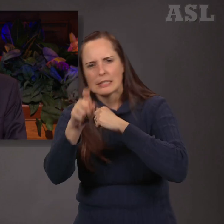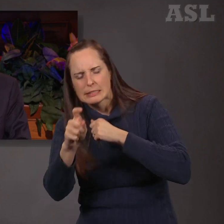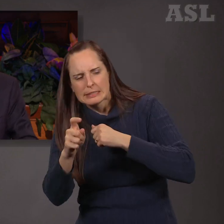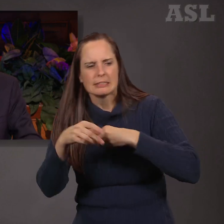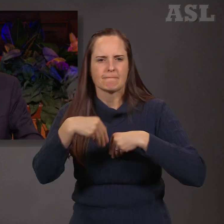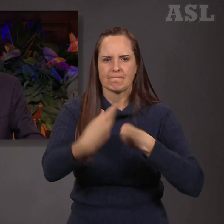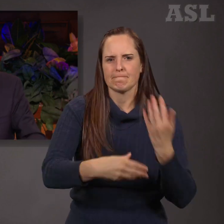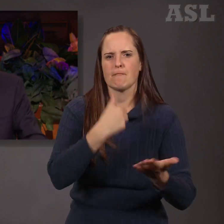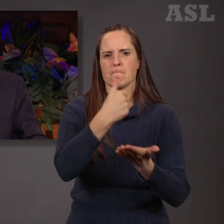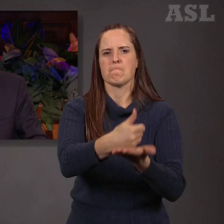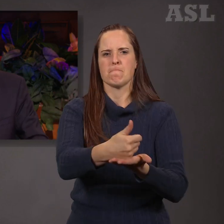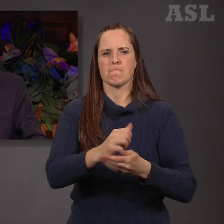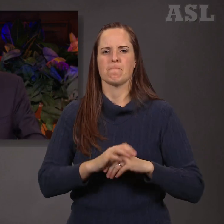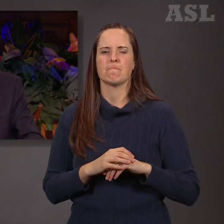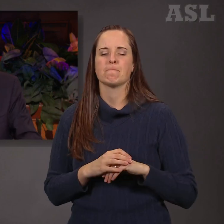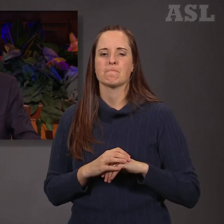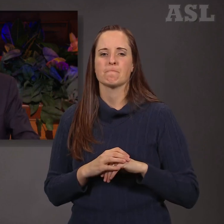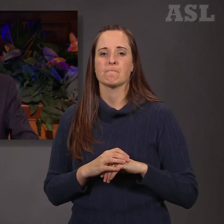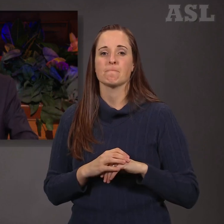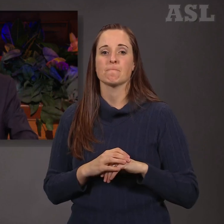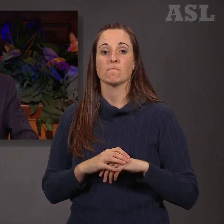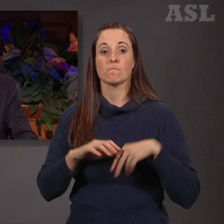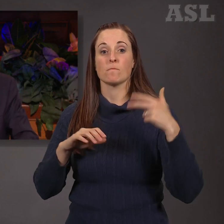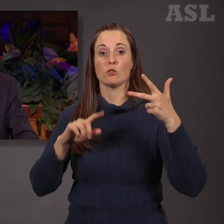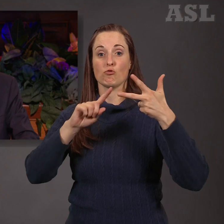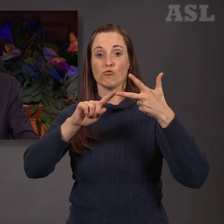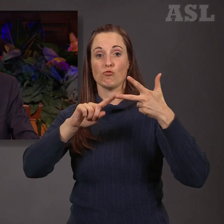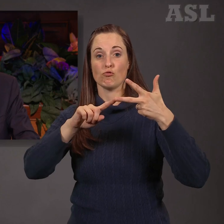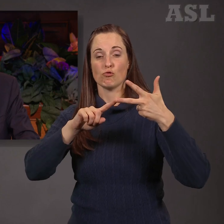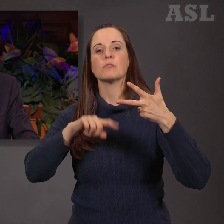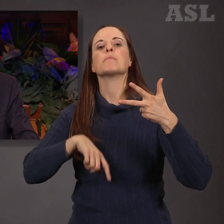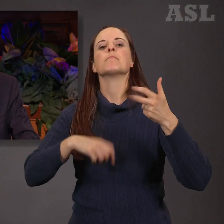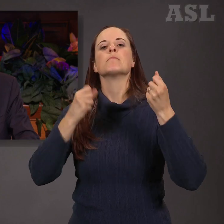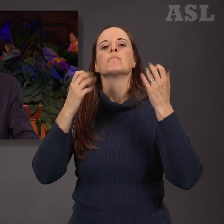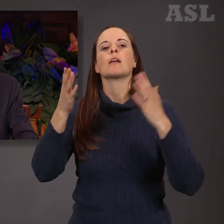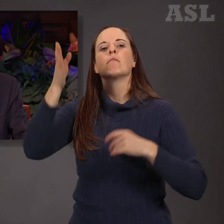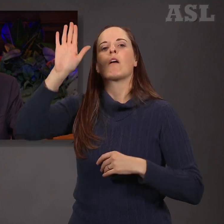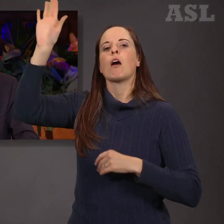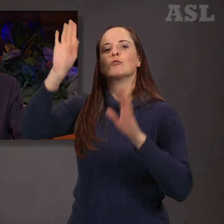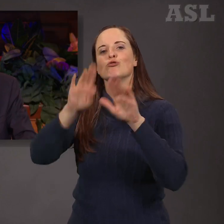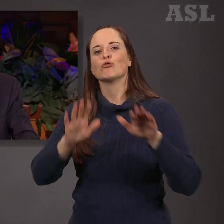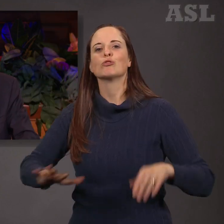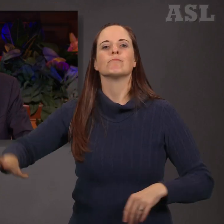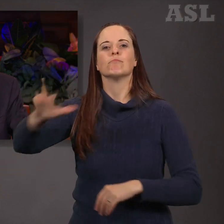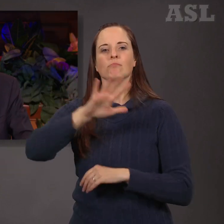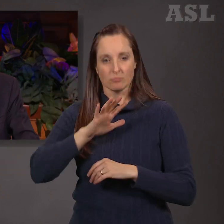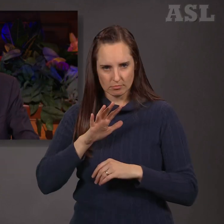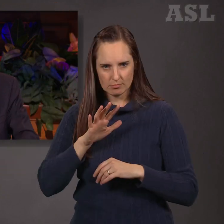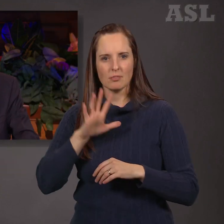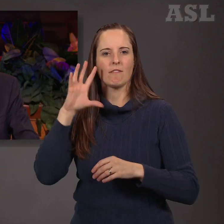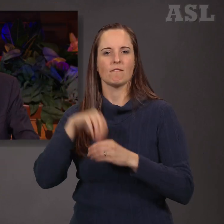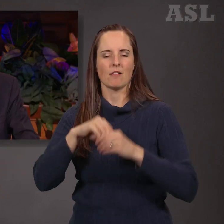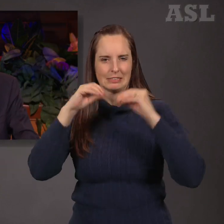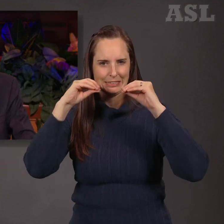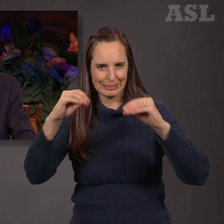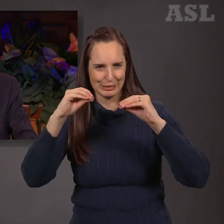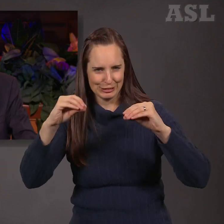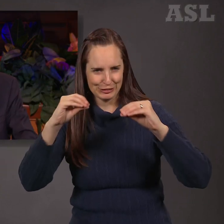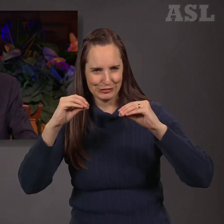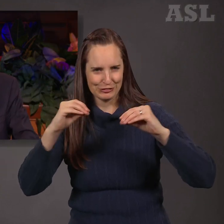Many unselfish children of God are involved in teaching efforts, also worldwide. A good example, known to us